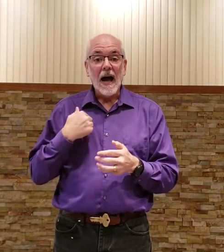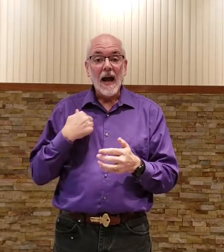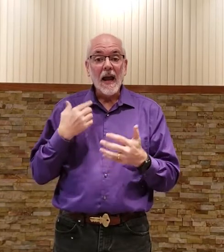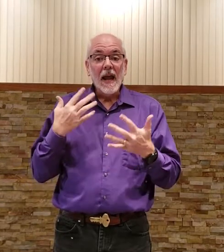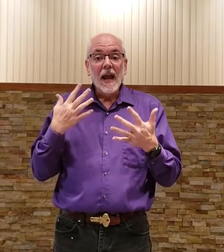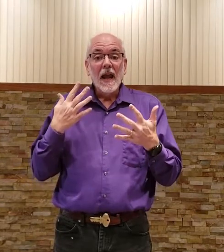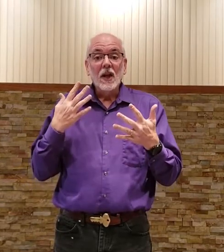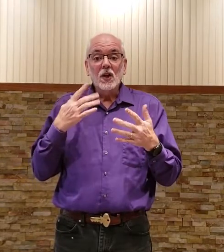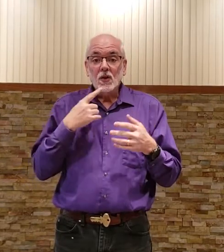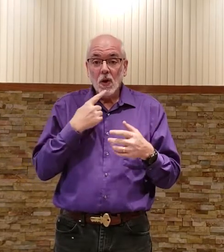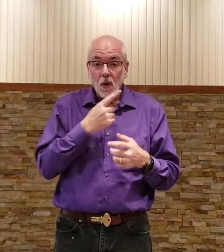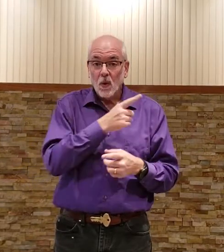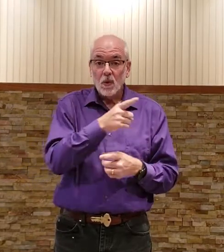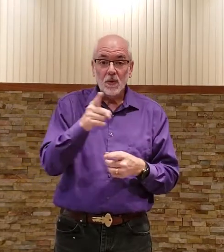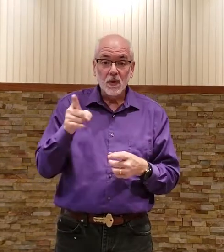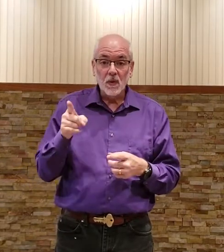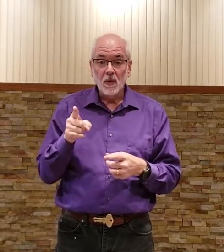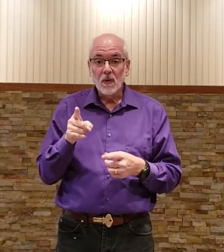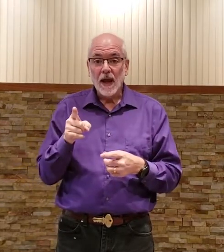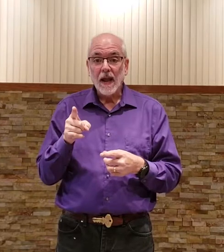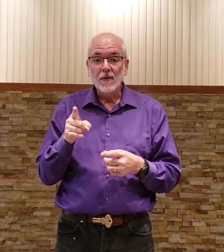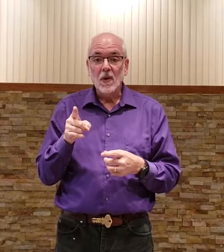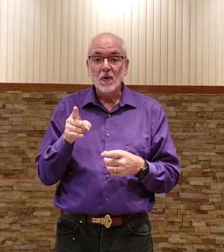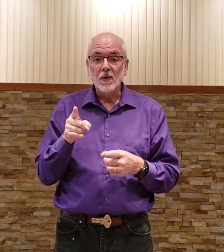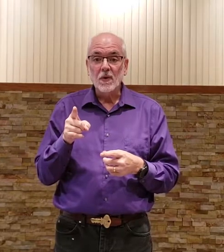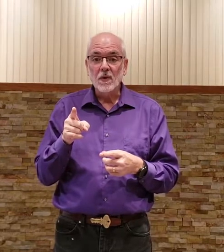i told you i have told you